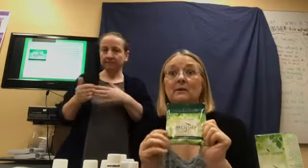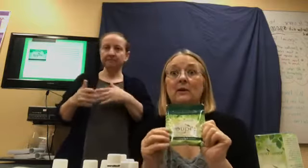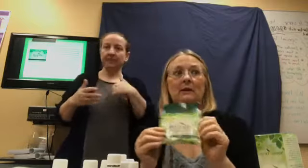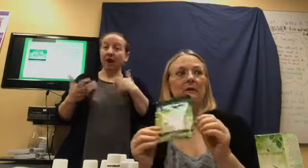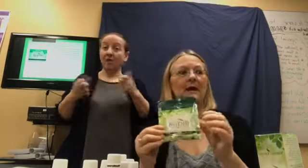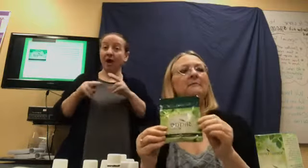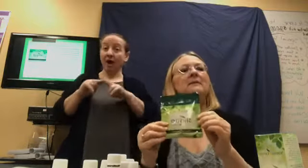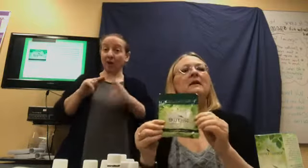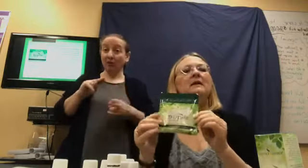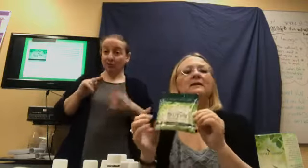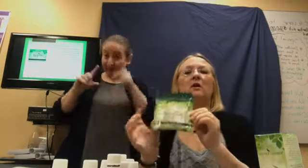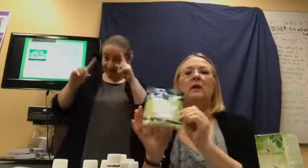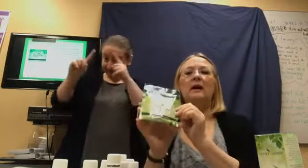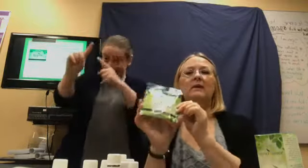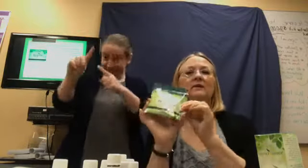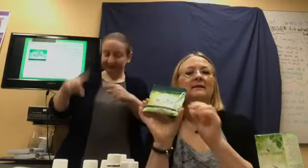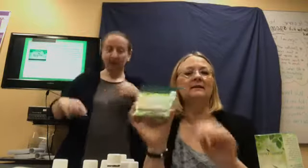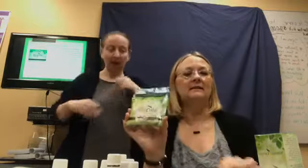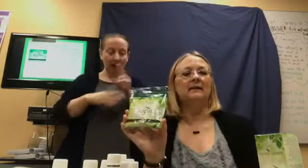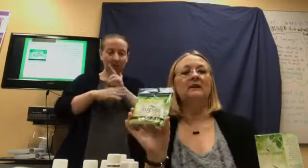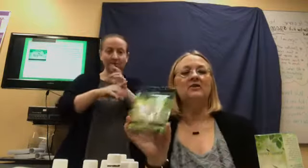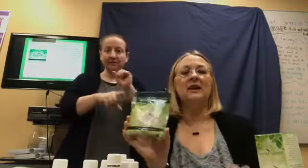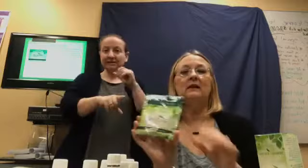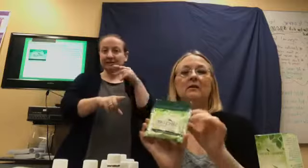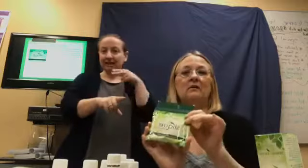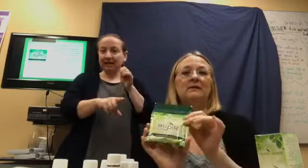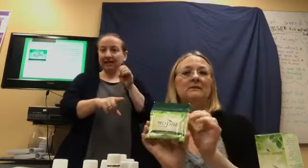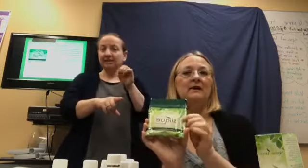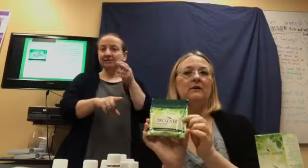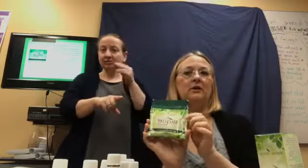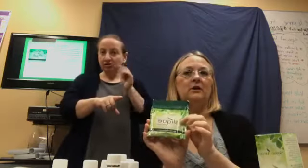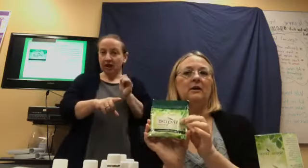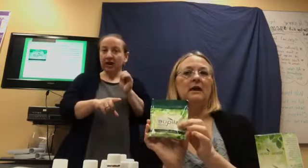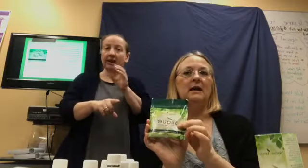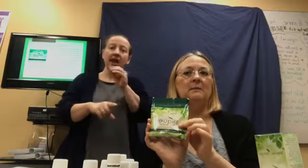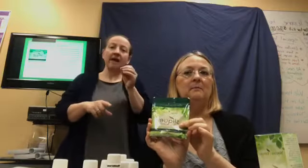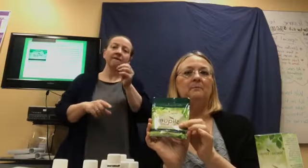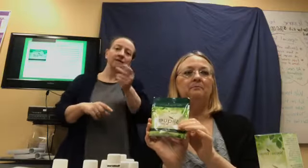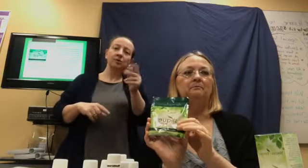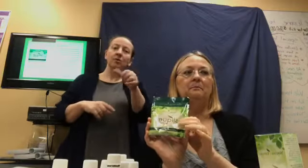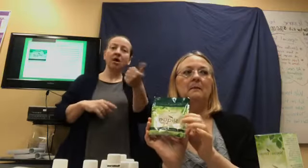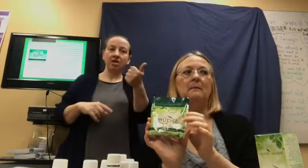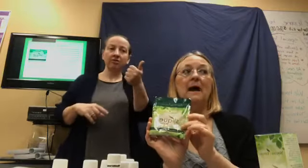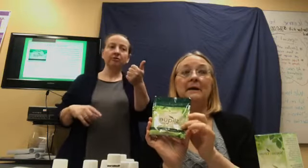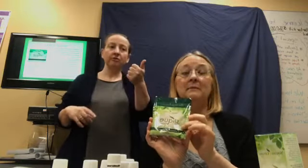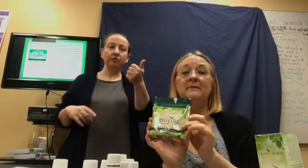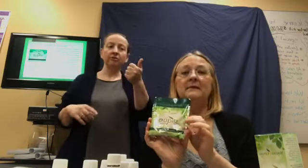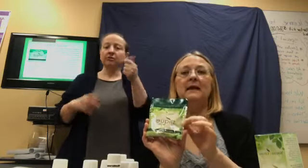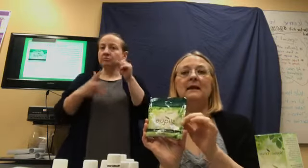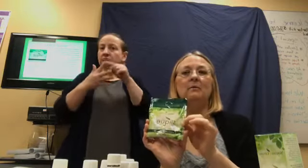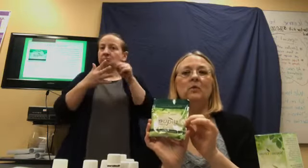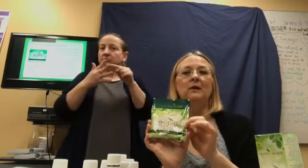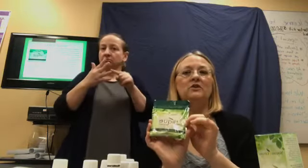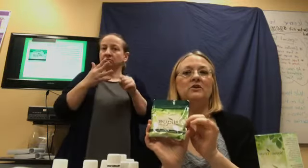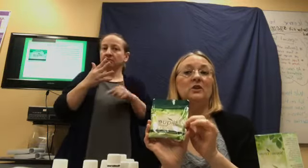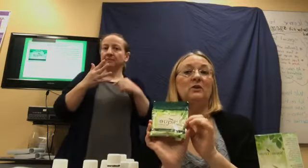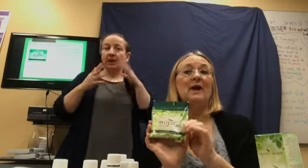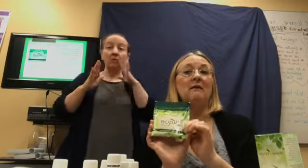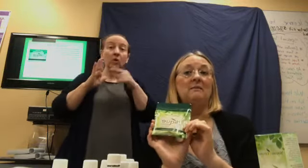weight, right? So, I use the Sleek Shake along with some other, um, items. And, I'm going to show you how I